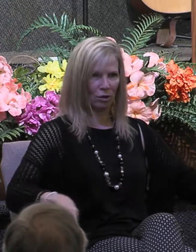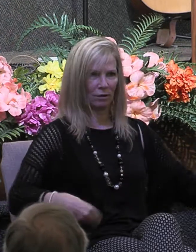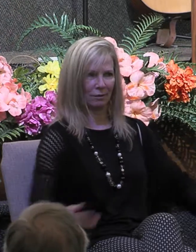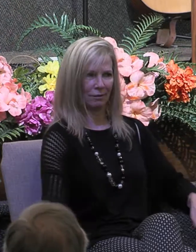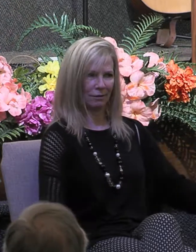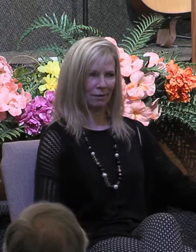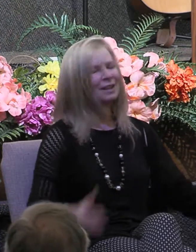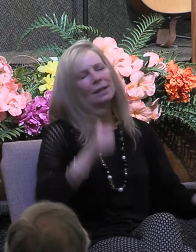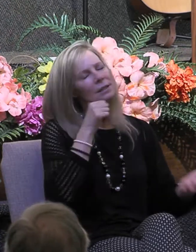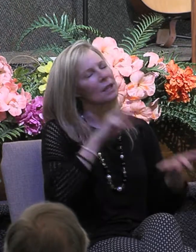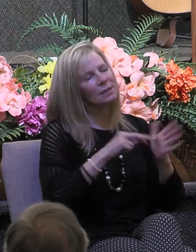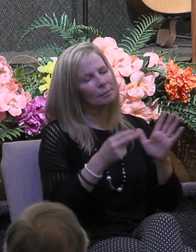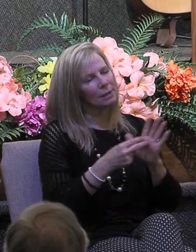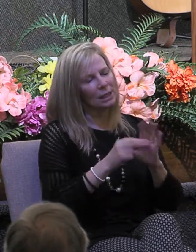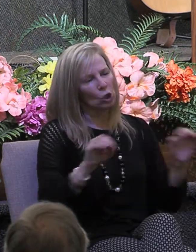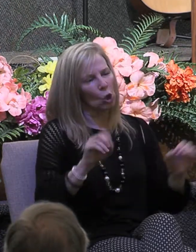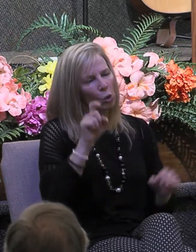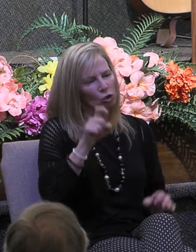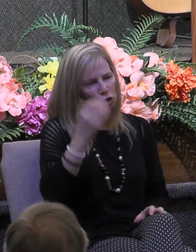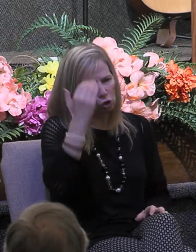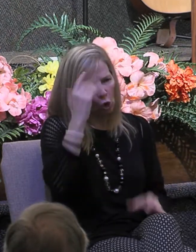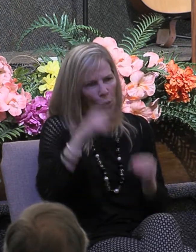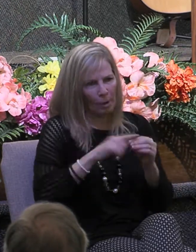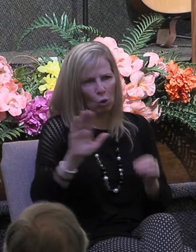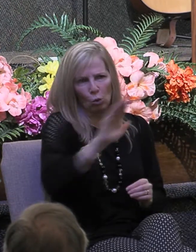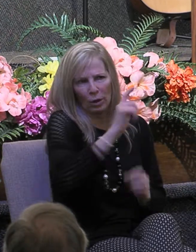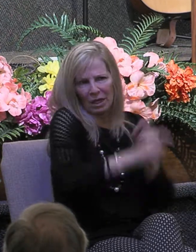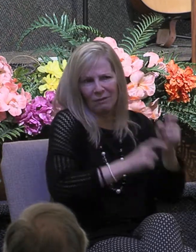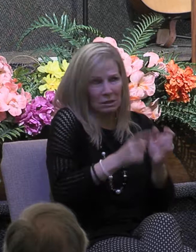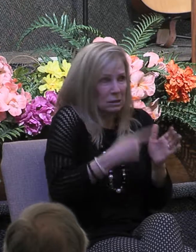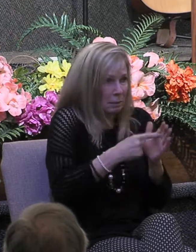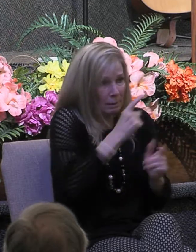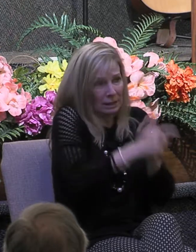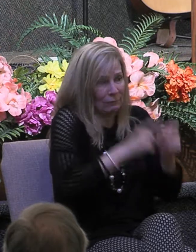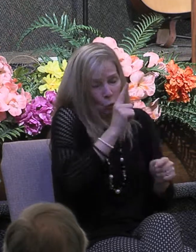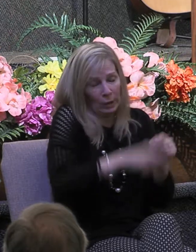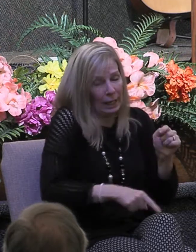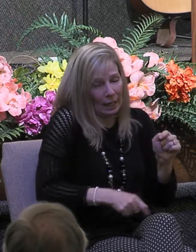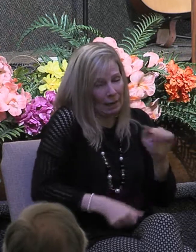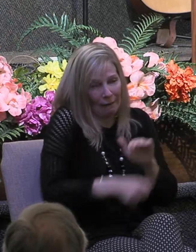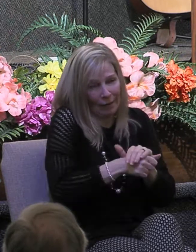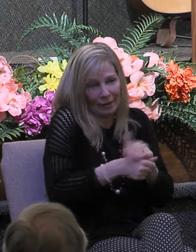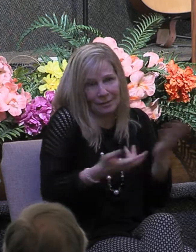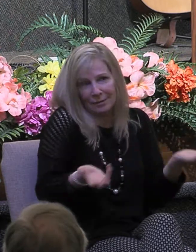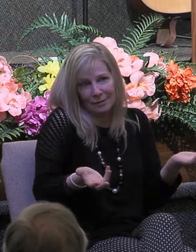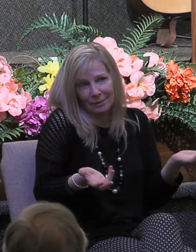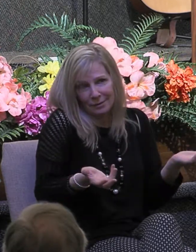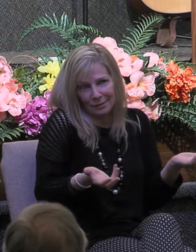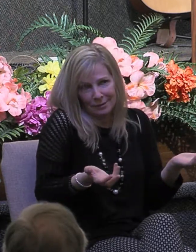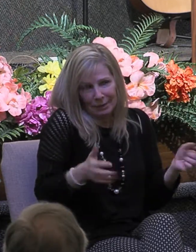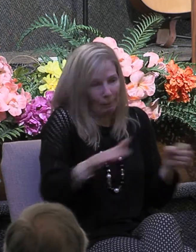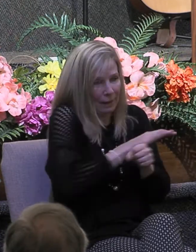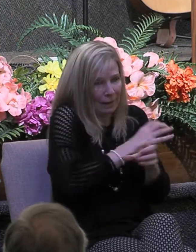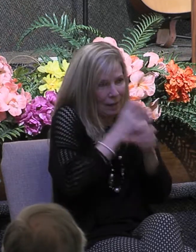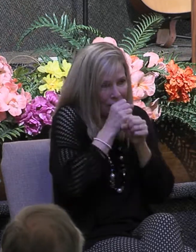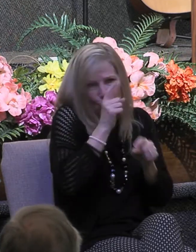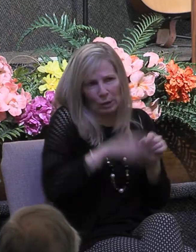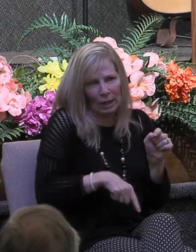no one should ever know about your giving because some giving can't be kept completely confidential and that's not even our